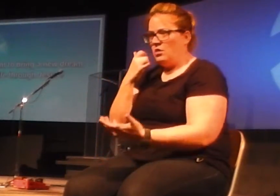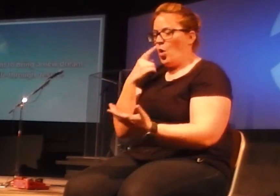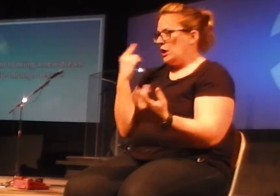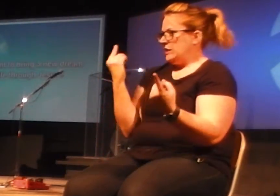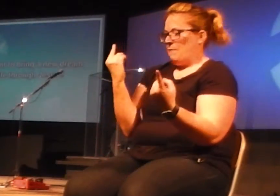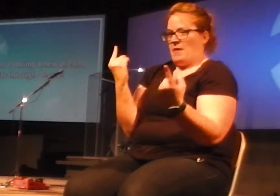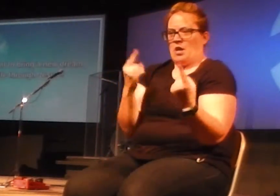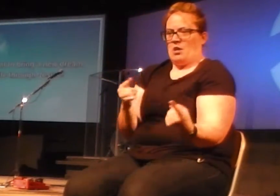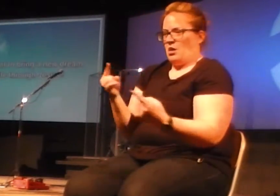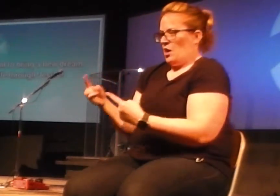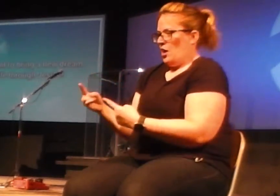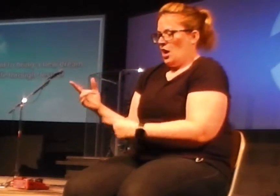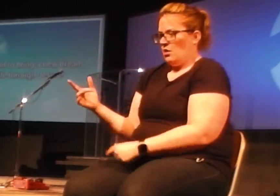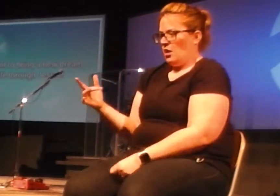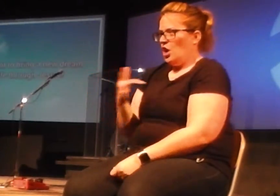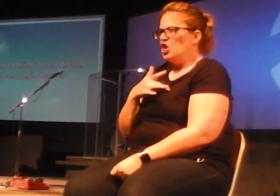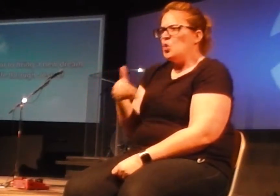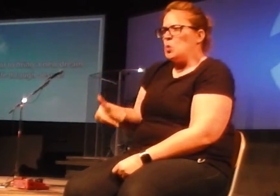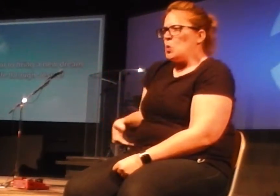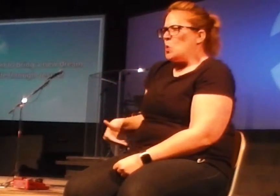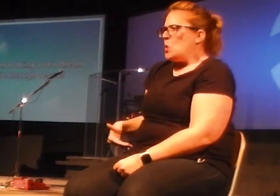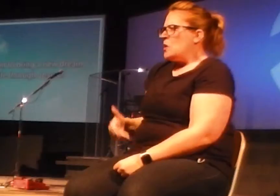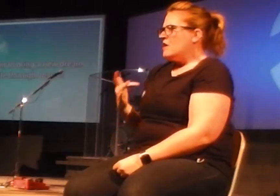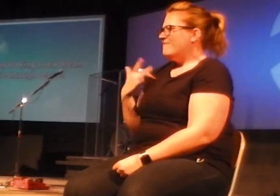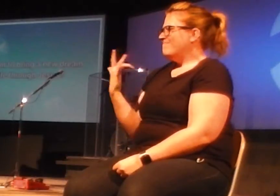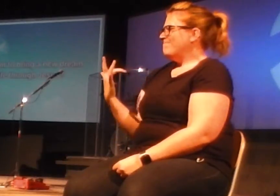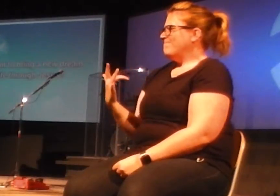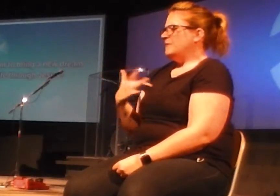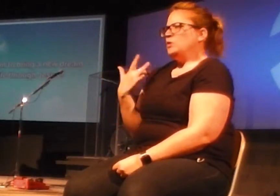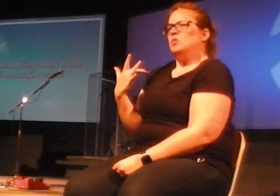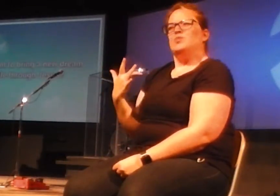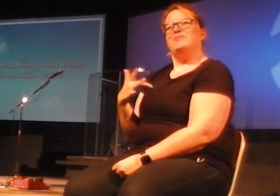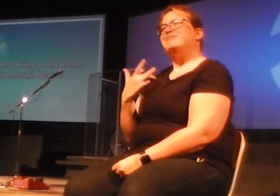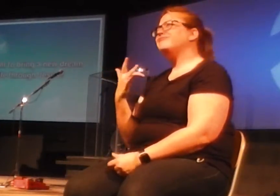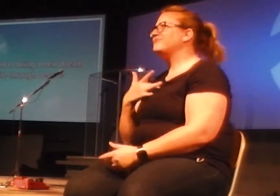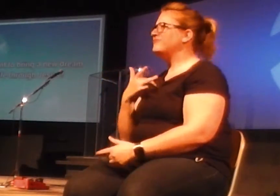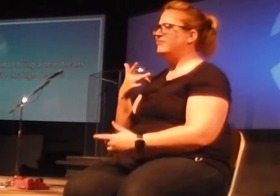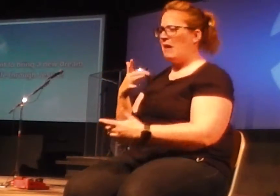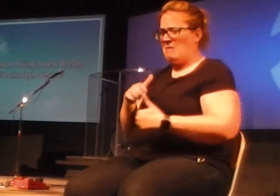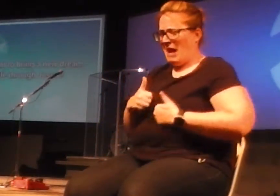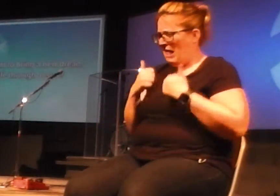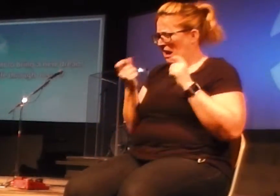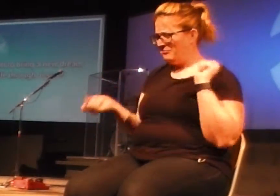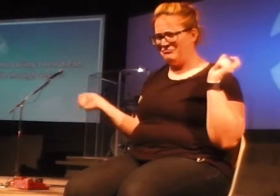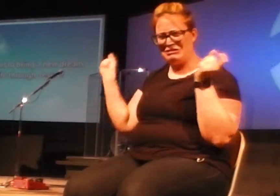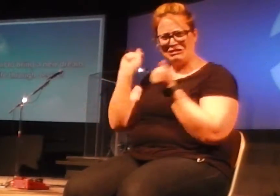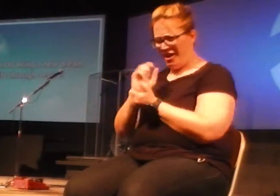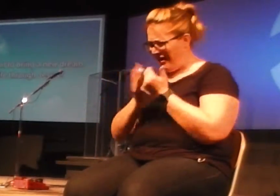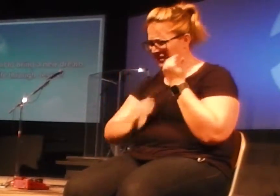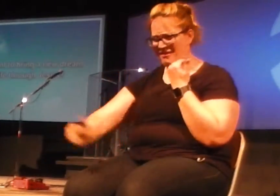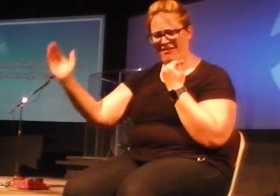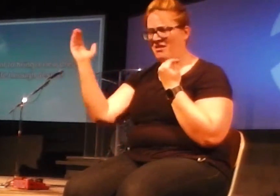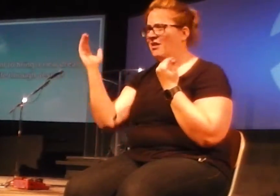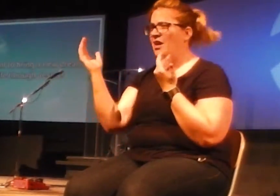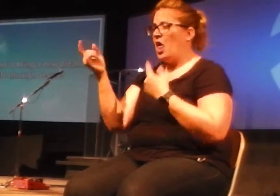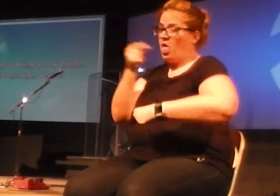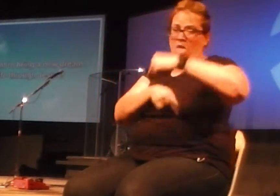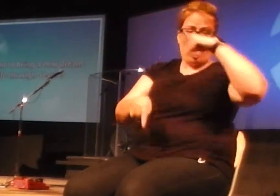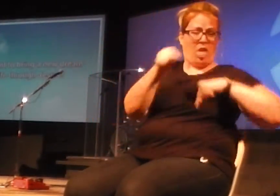life and instinctively, in your gut, you know it, you feel it. It's like, this changes everything. I'm never, like, I'm not going to go back and be who I was